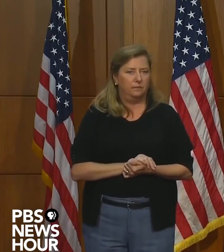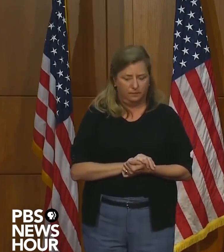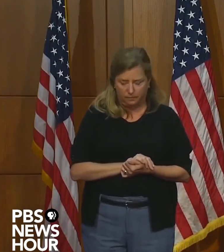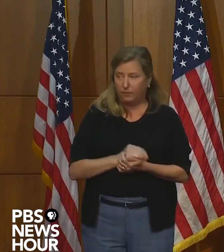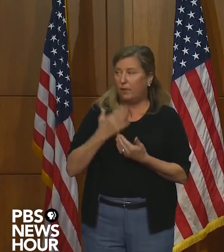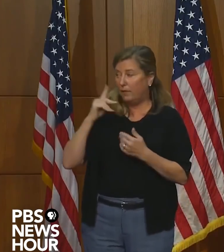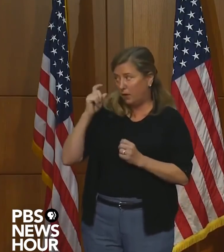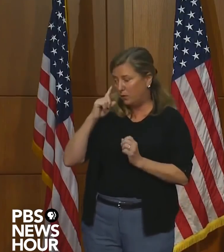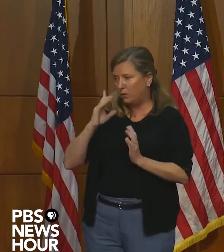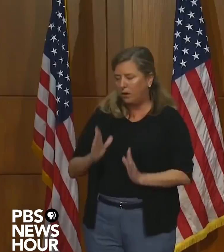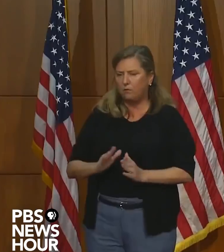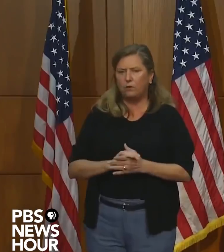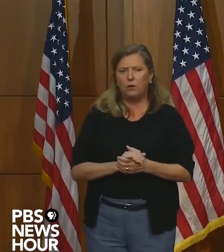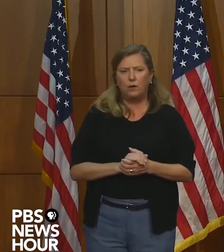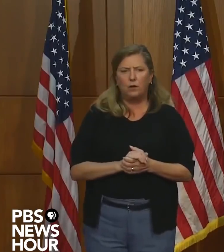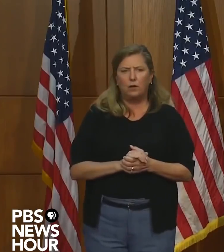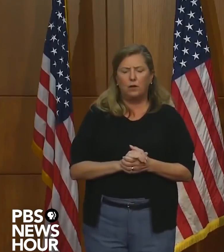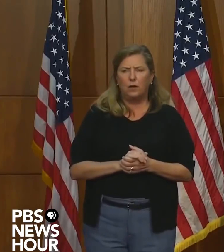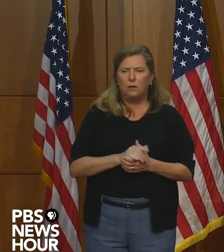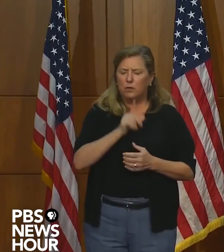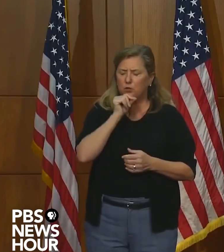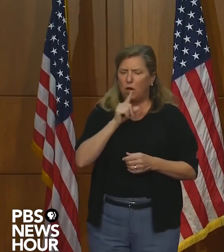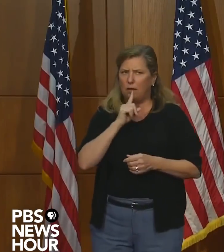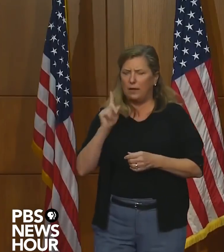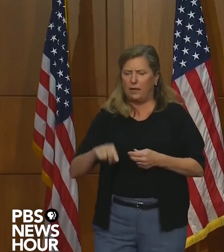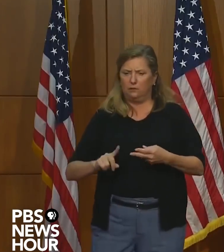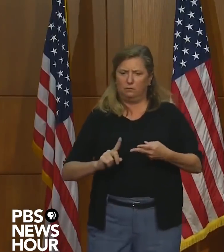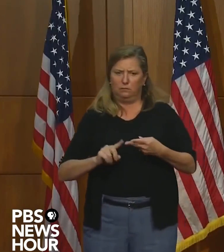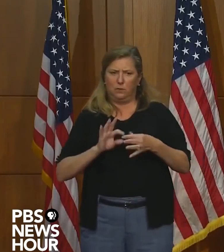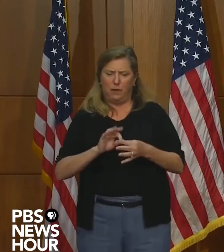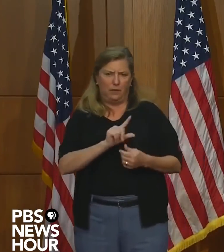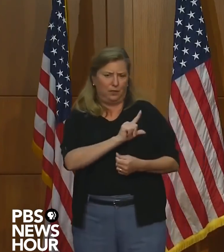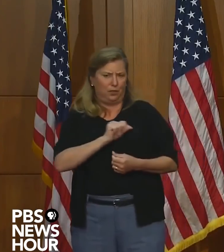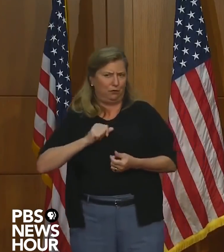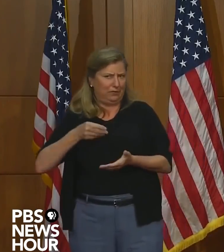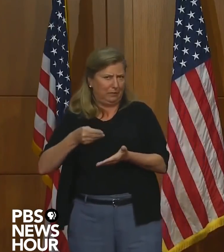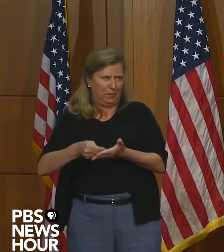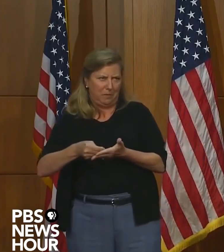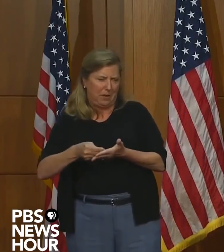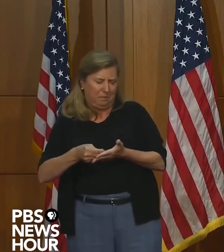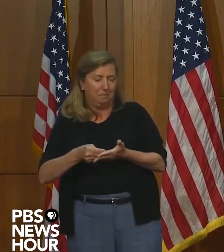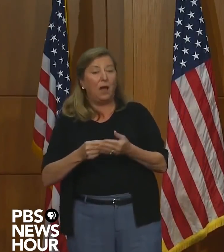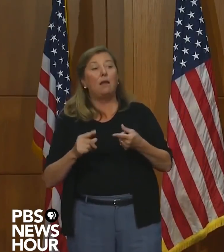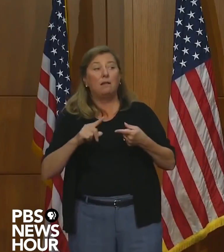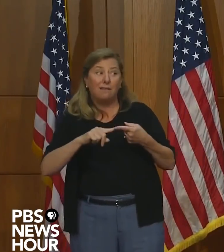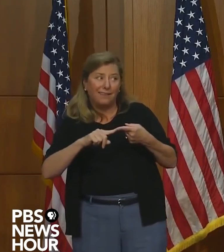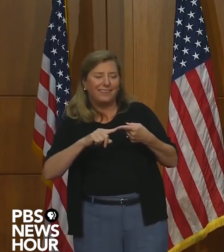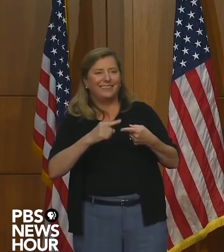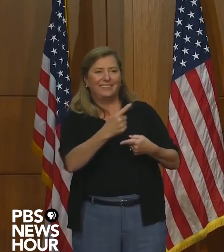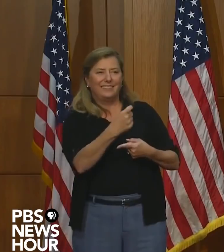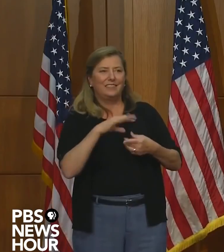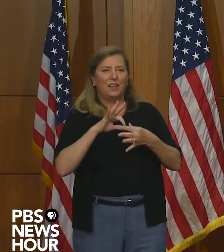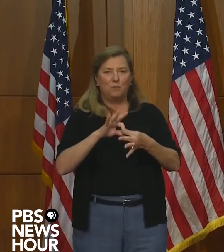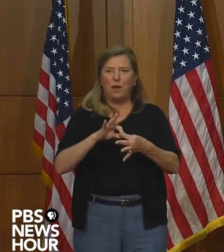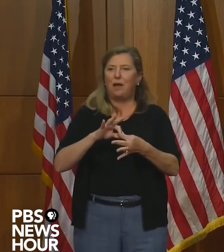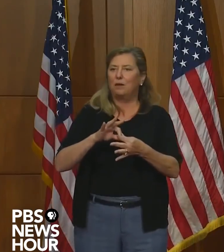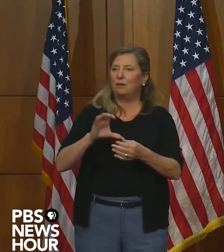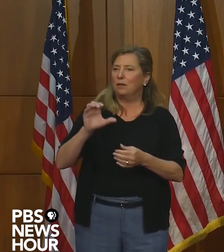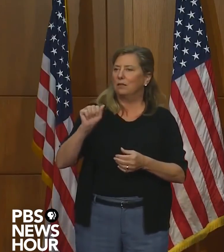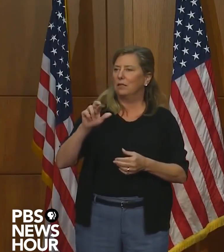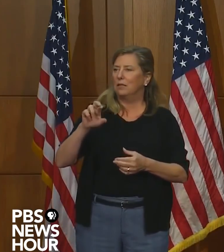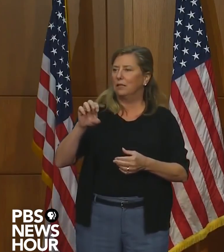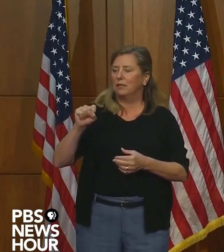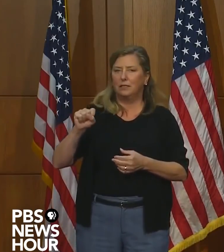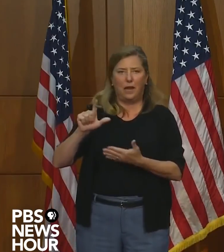Thank you, governor. I'm not sure I can answer the second question on the general assembly funding, but I will answer the question on the, on the cares